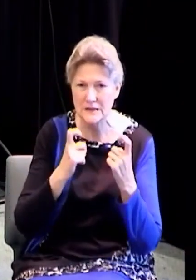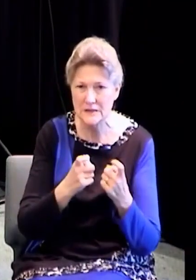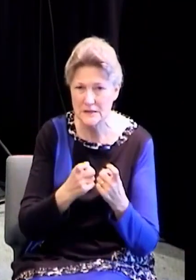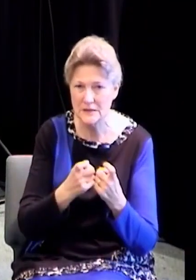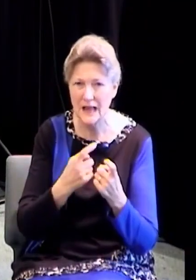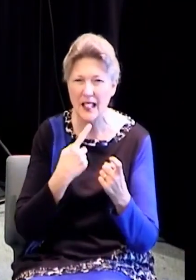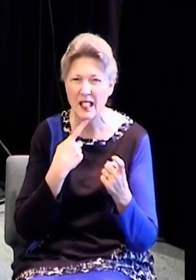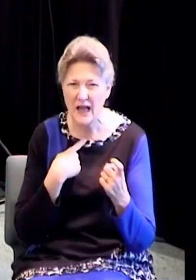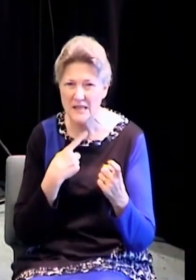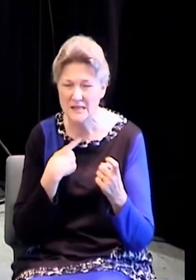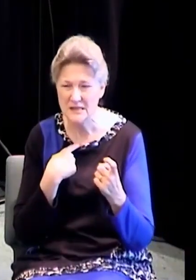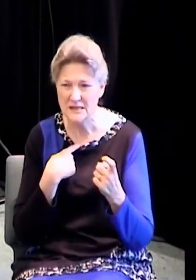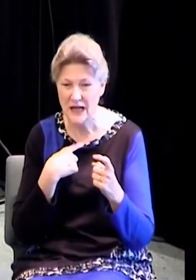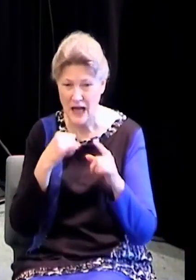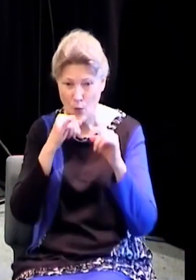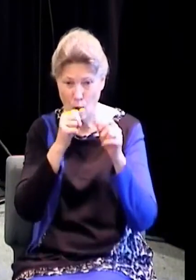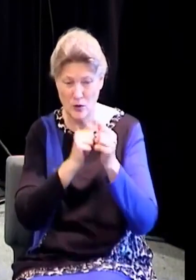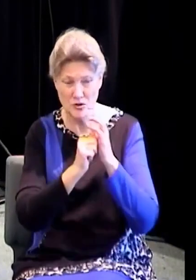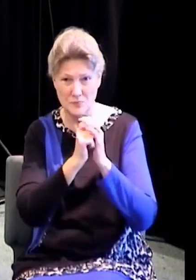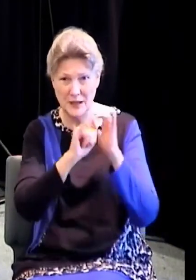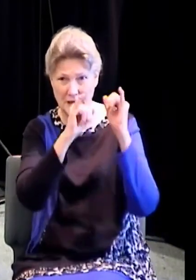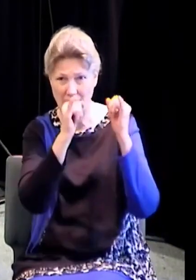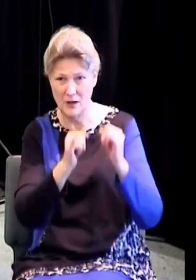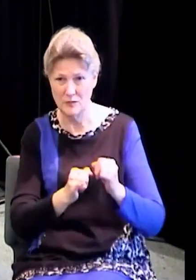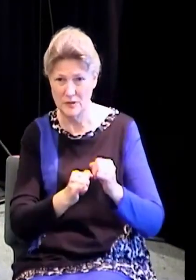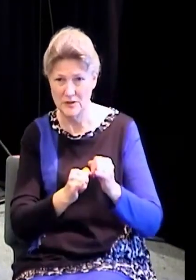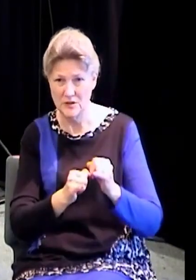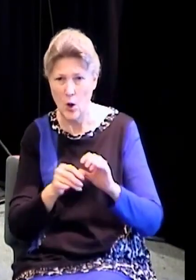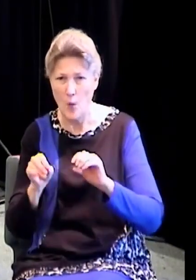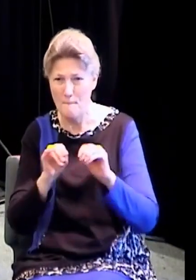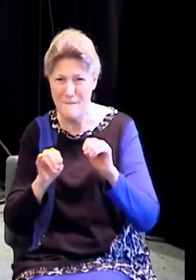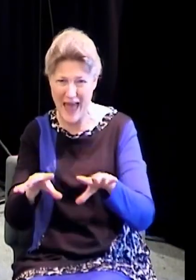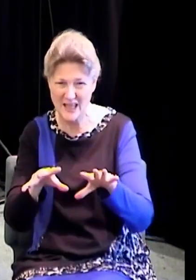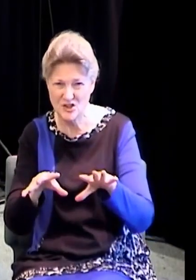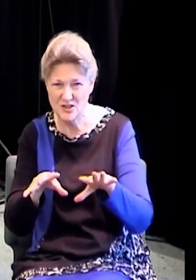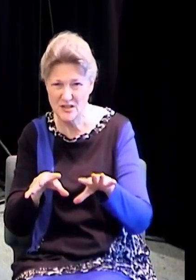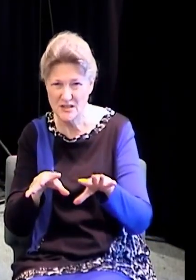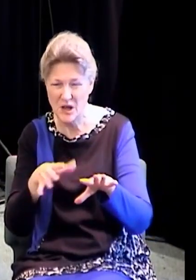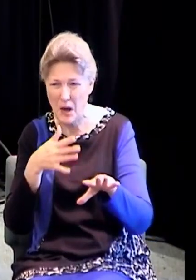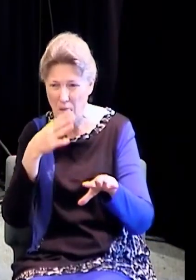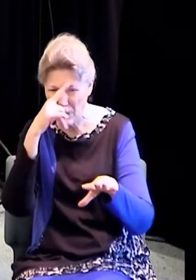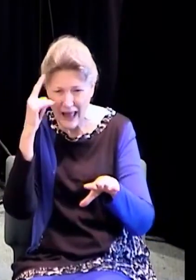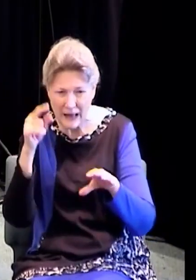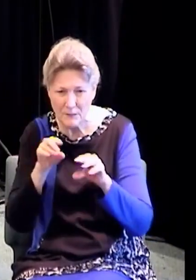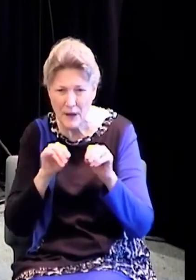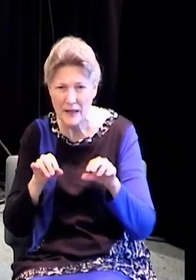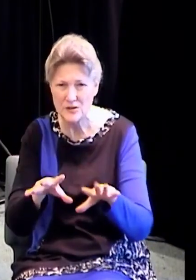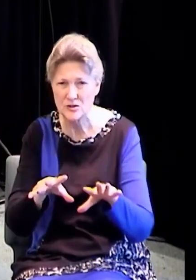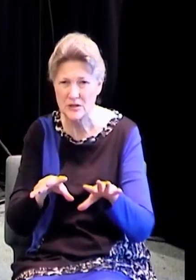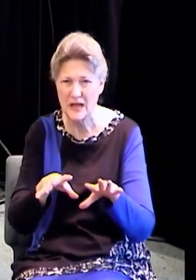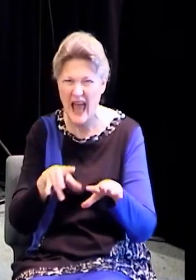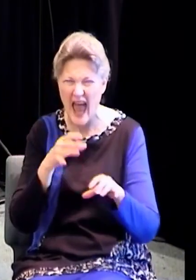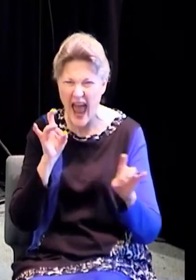hatred, variance, which is contentiousness. Emulations, which is jealousy and indignation. Wrath, strife,